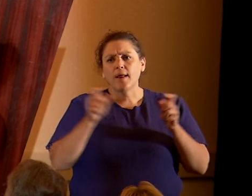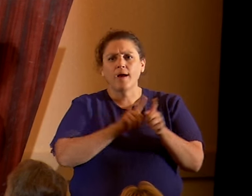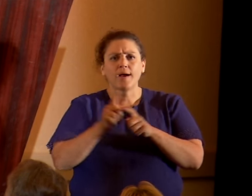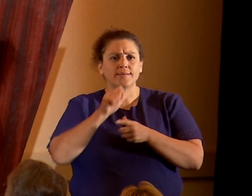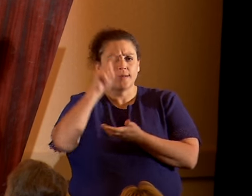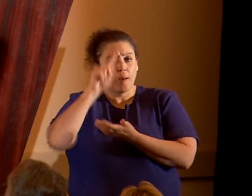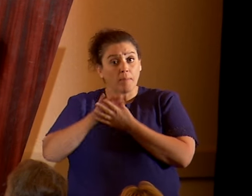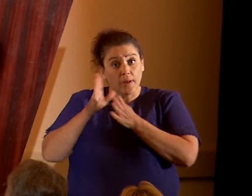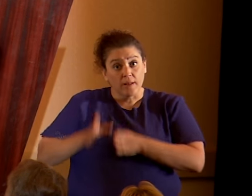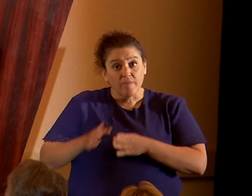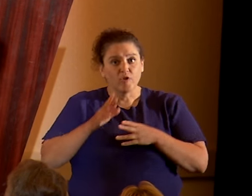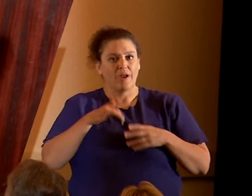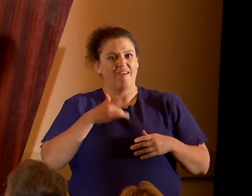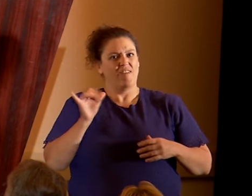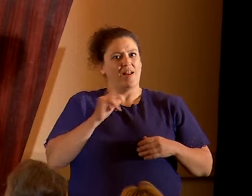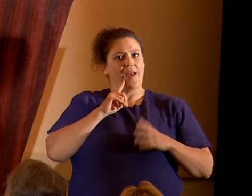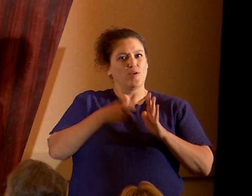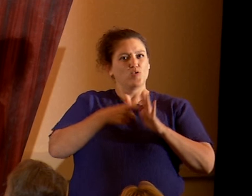is an ethical duty.